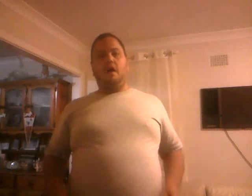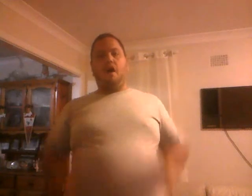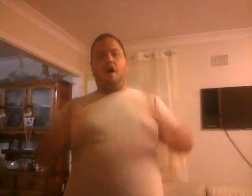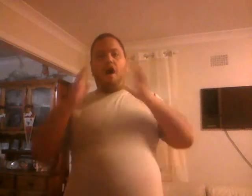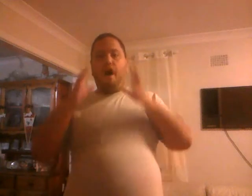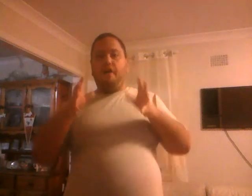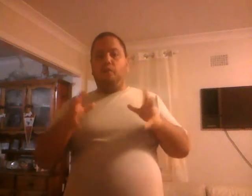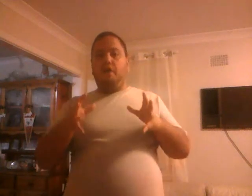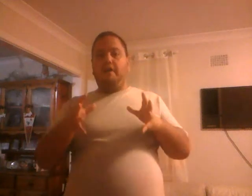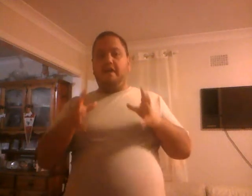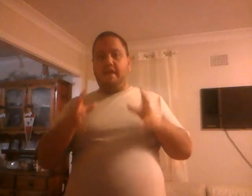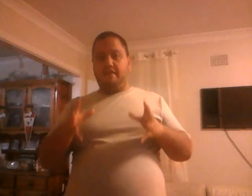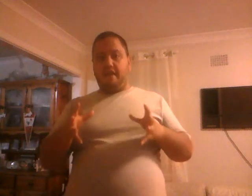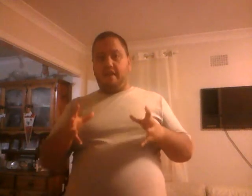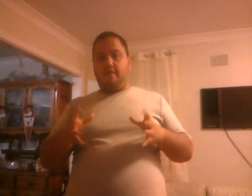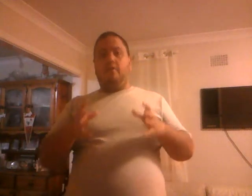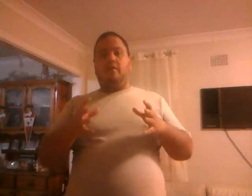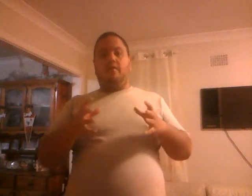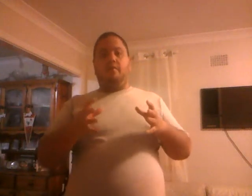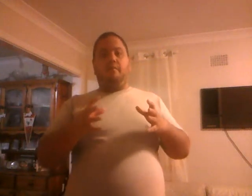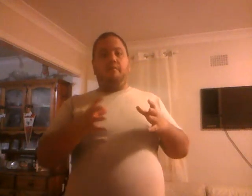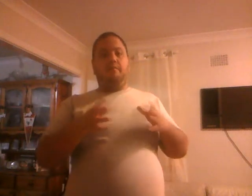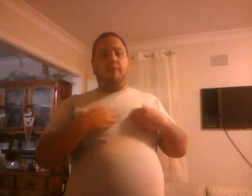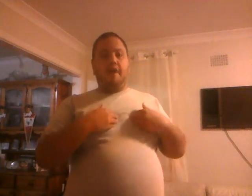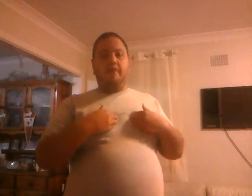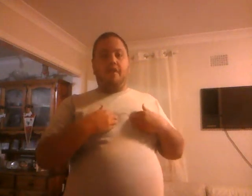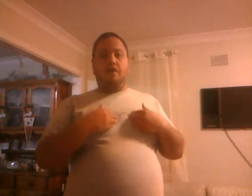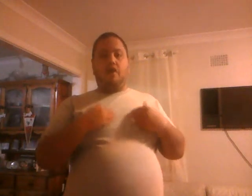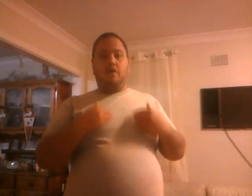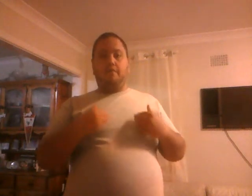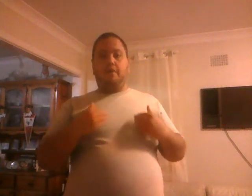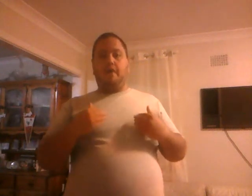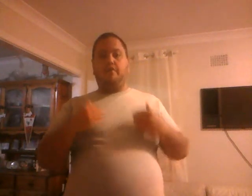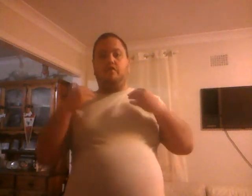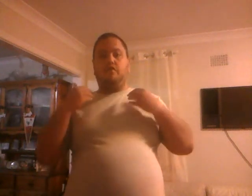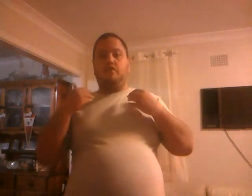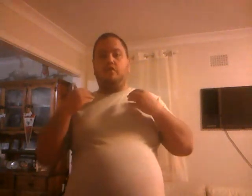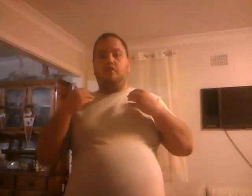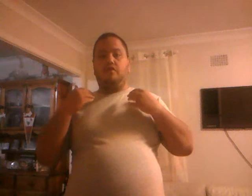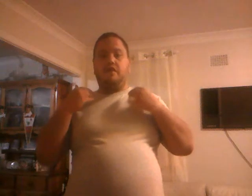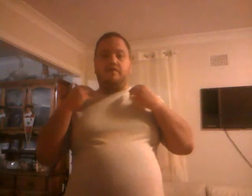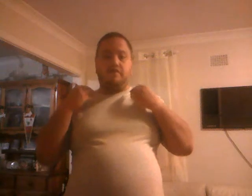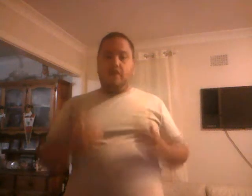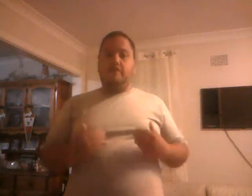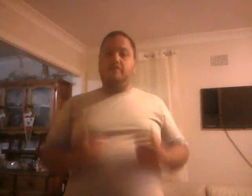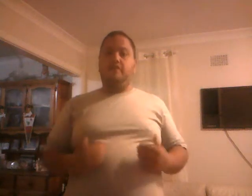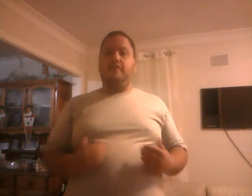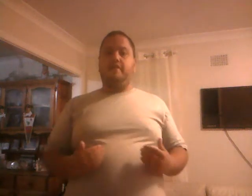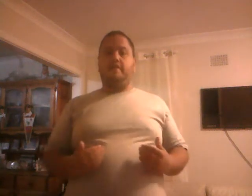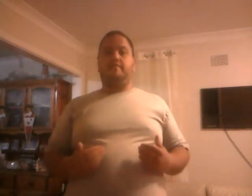I don't want to hear that. My fellow cosplayers, does not deserve this.